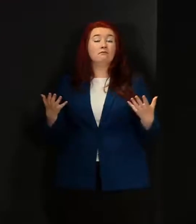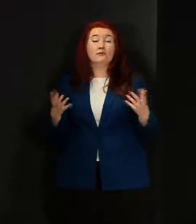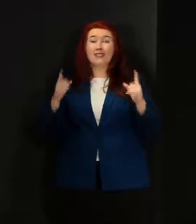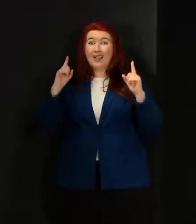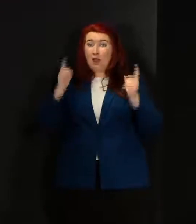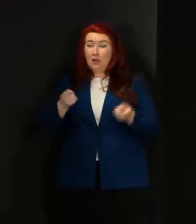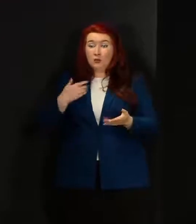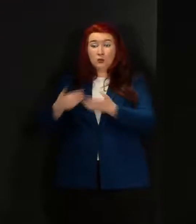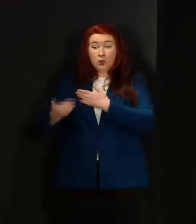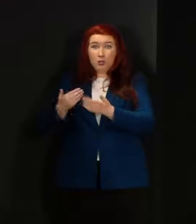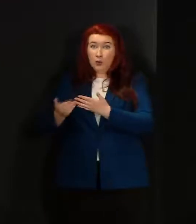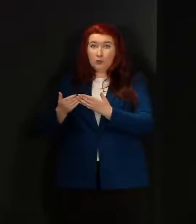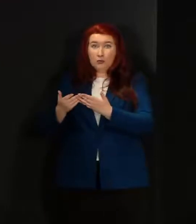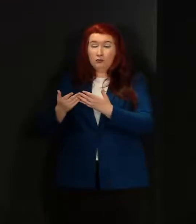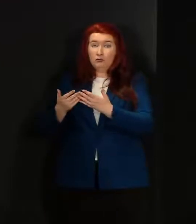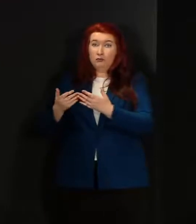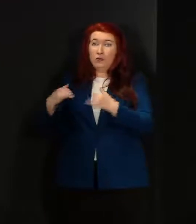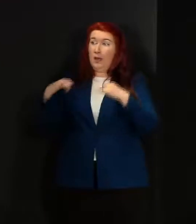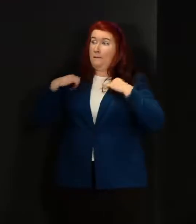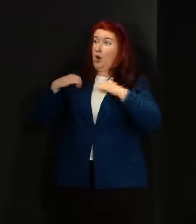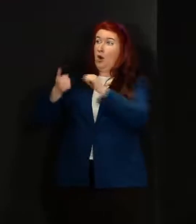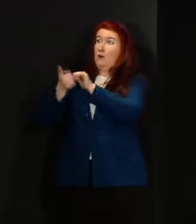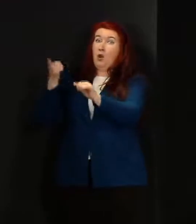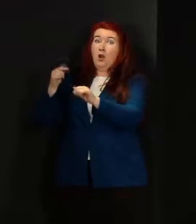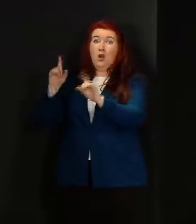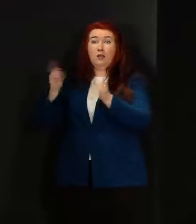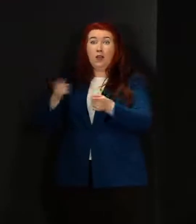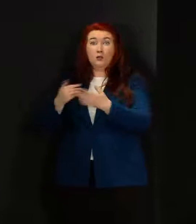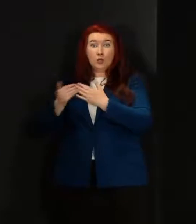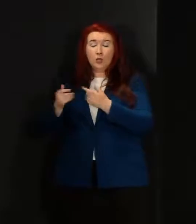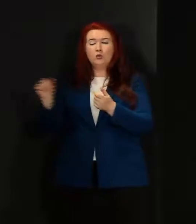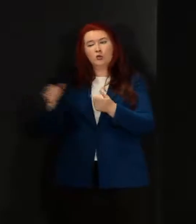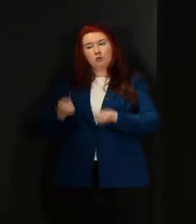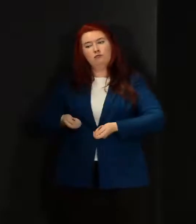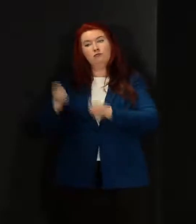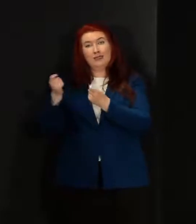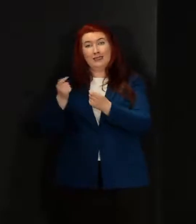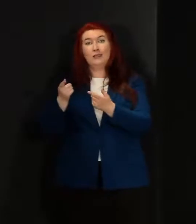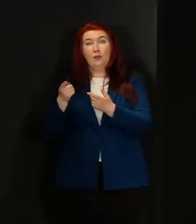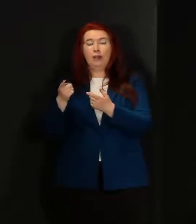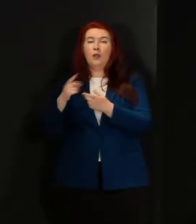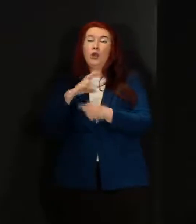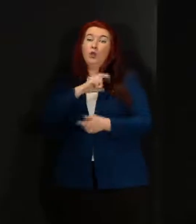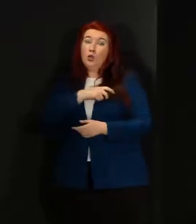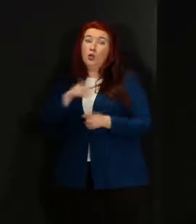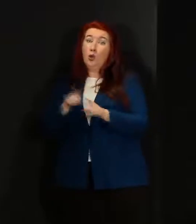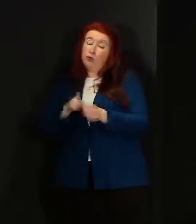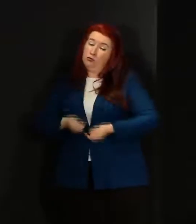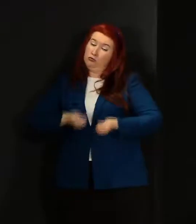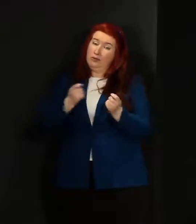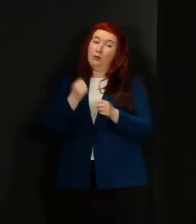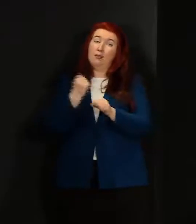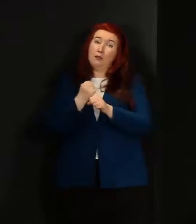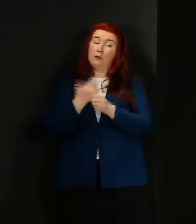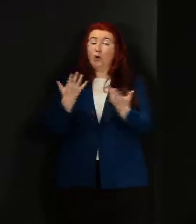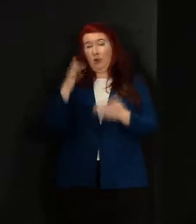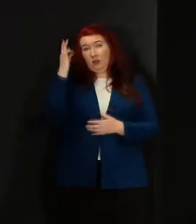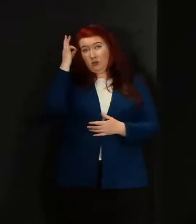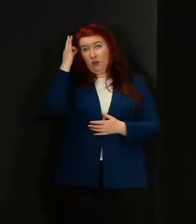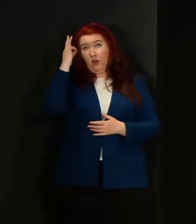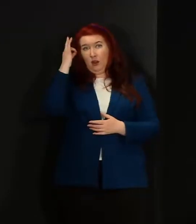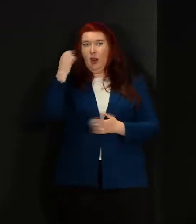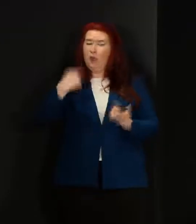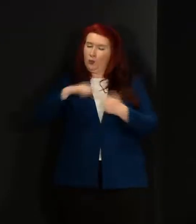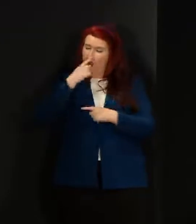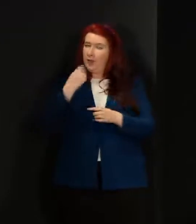that sorted at employer level they should raise it with their union if they have one and raise it with the government or the local authority and we